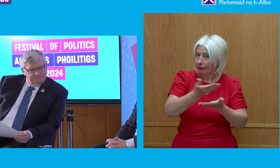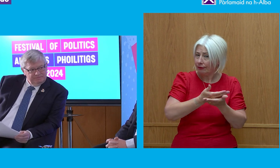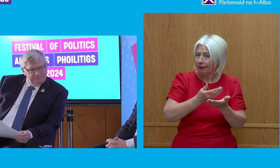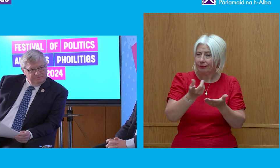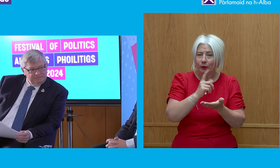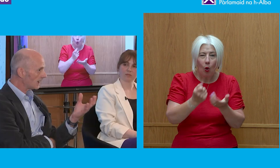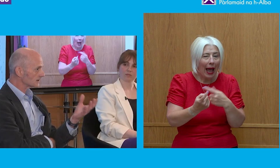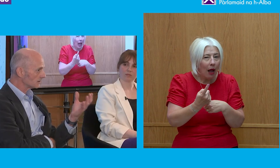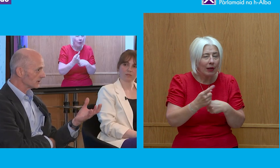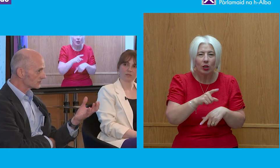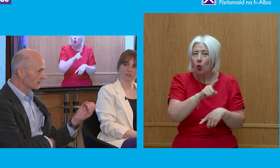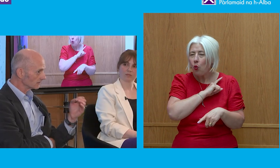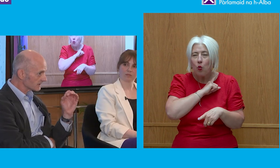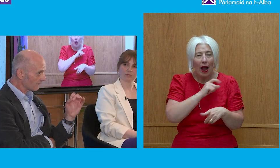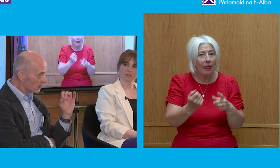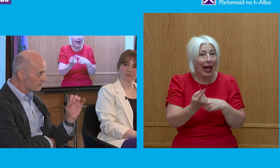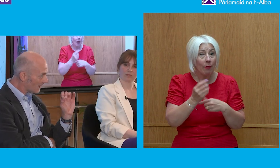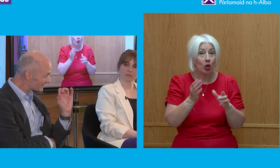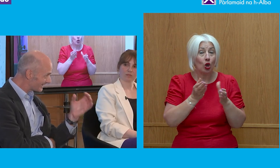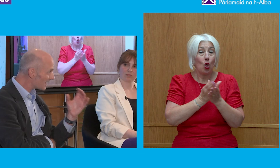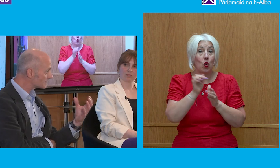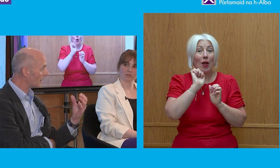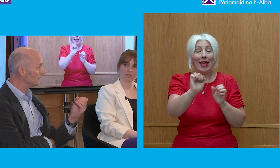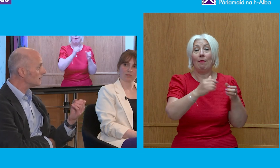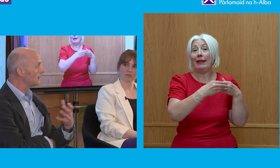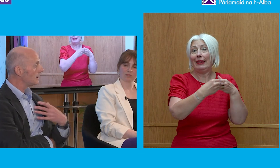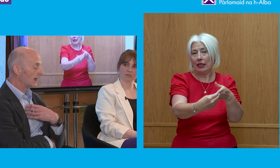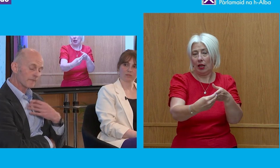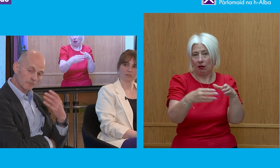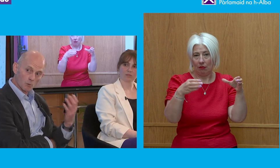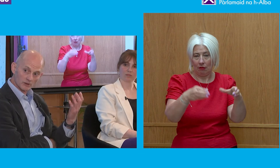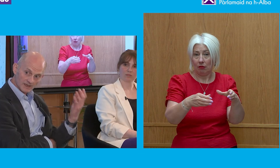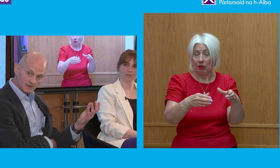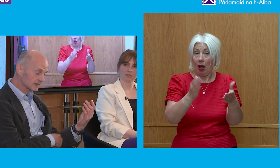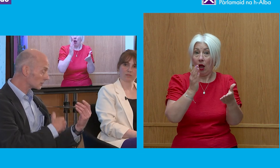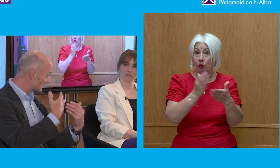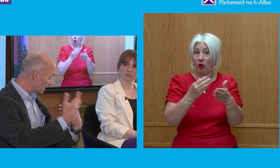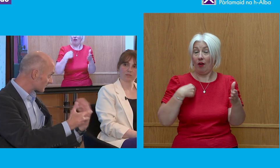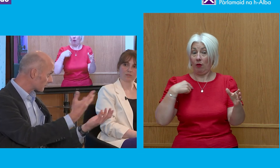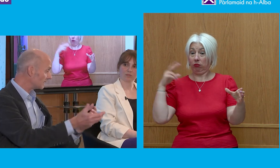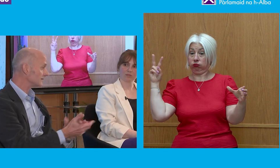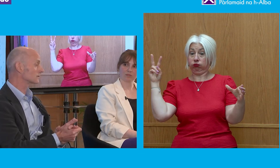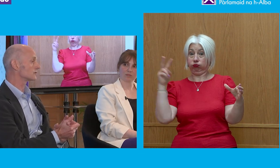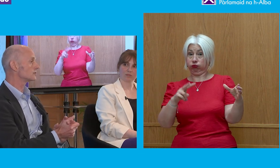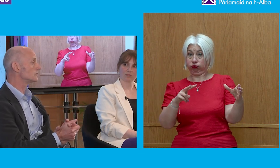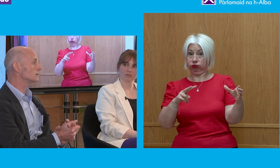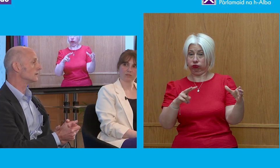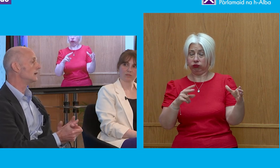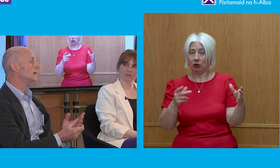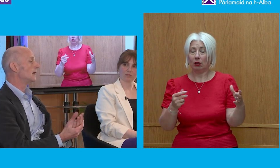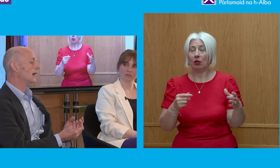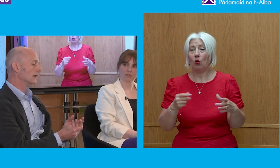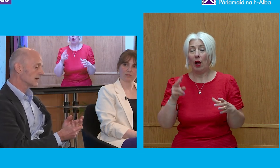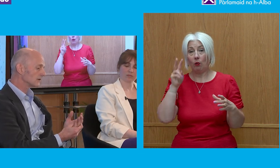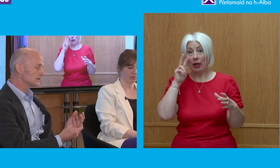why through that administration. Because I have no doubt in that time, from the world as I see it, which is largely through the lens of constitutional